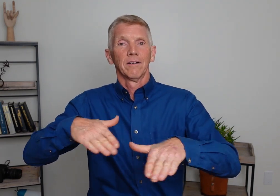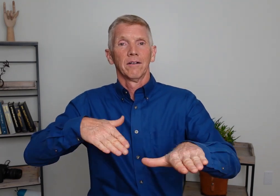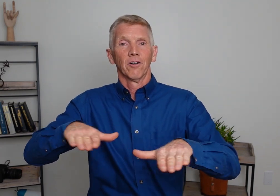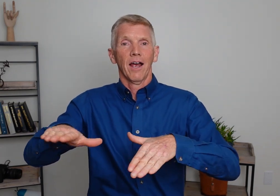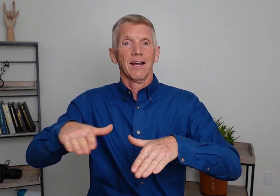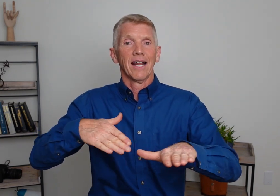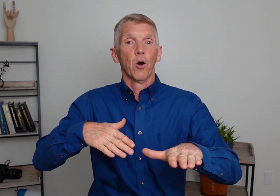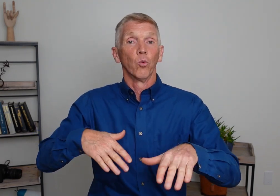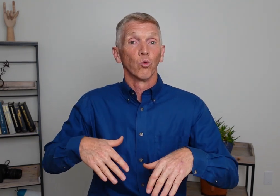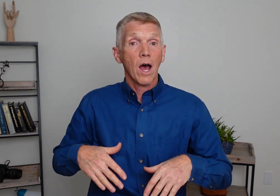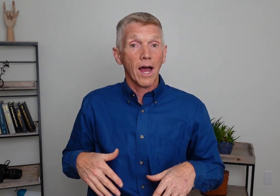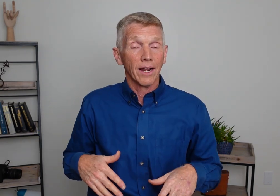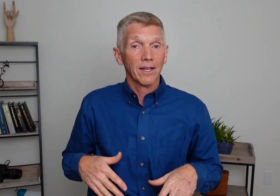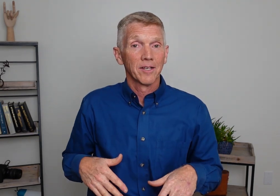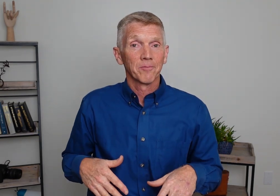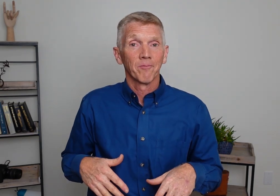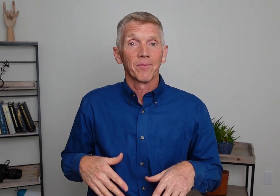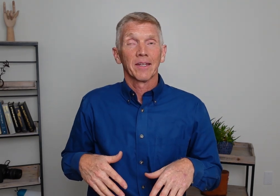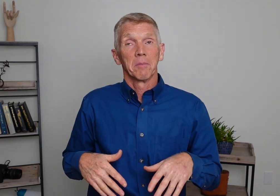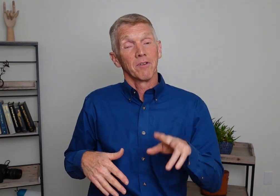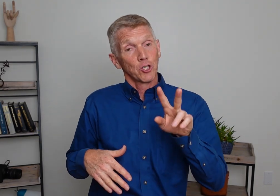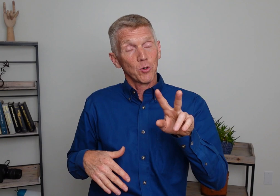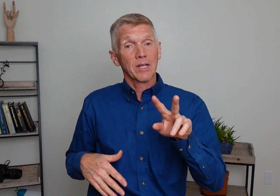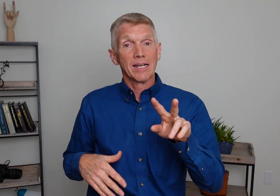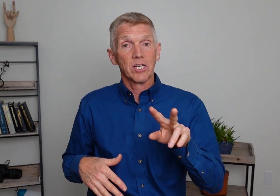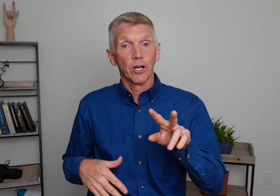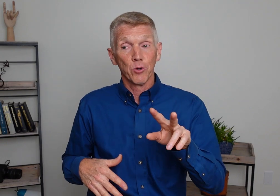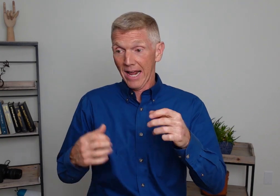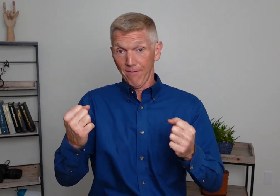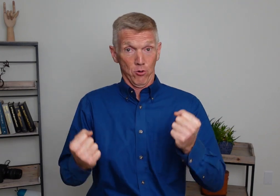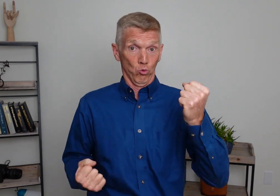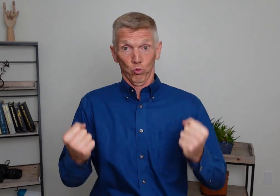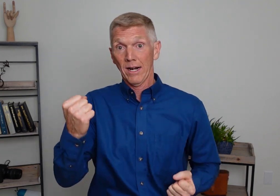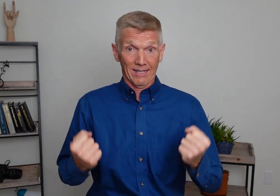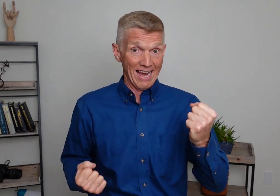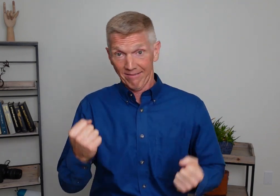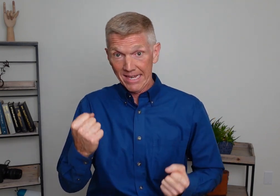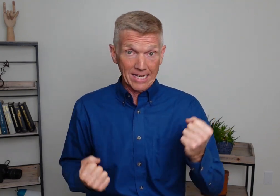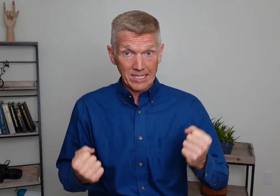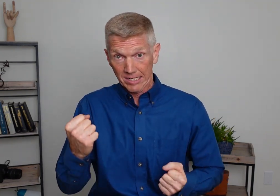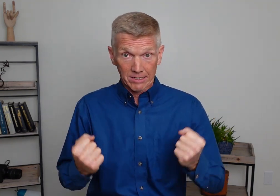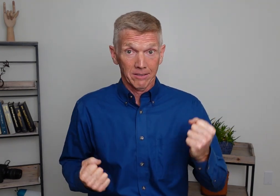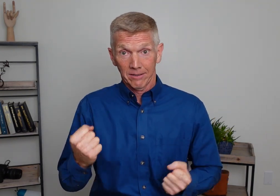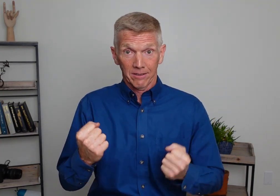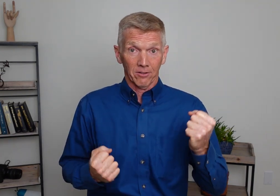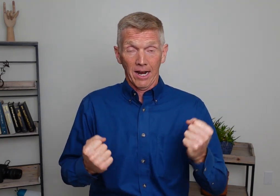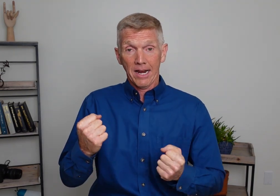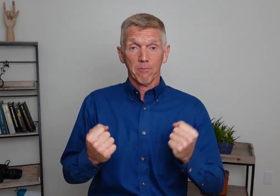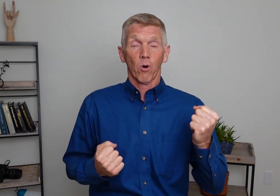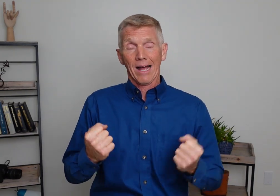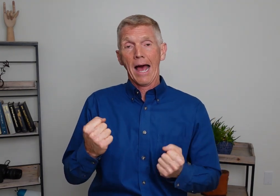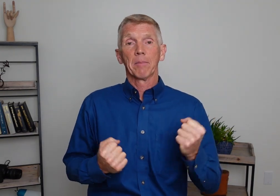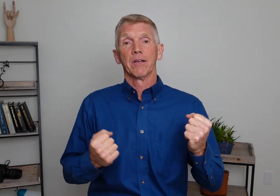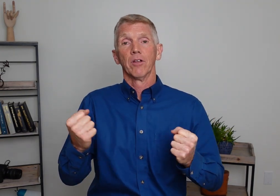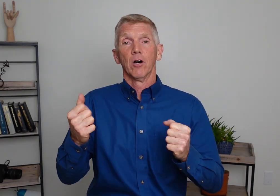All right. Now run. I'll give you two signs here. You can have run like this. All right. More commonly though